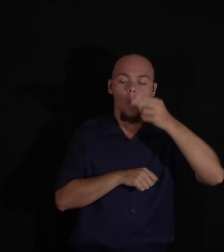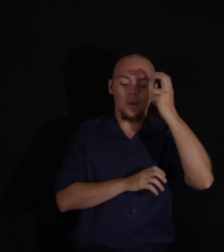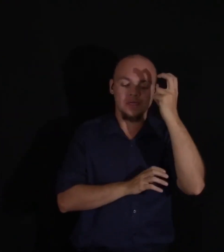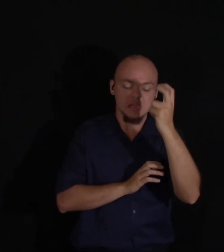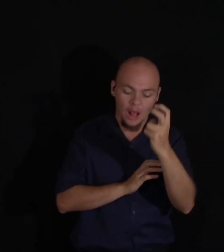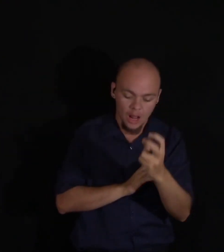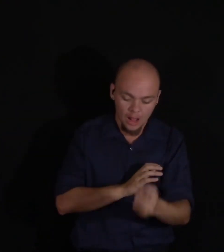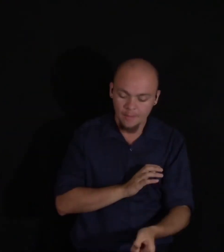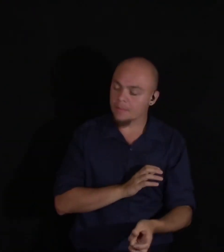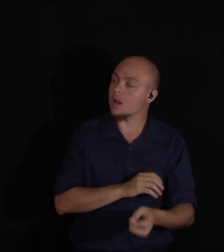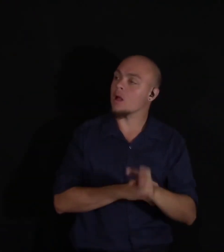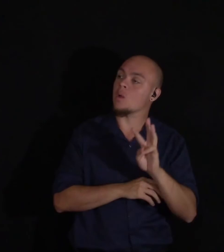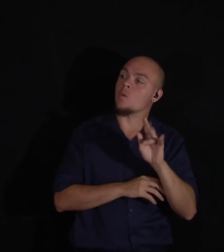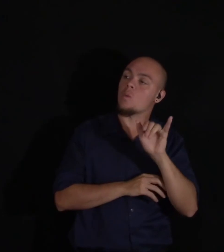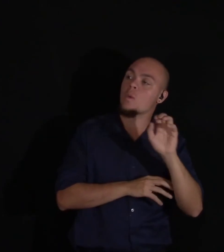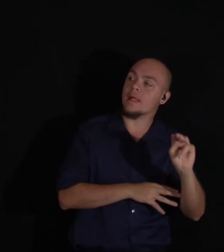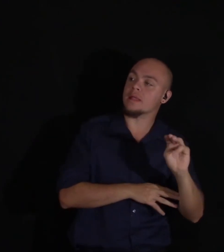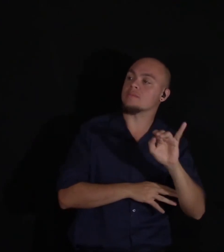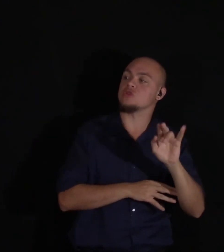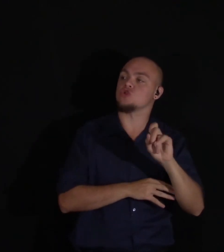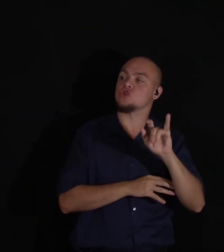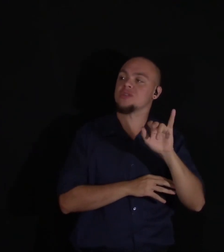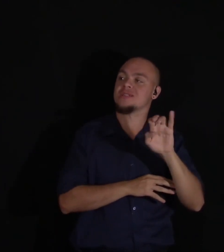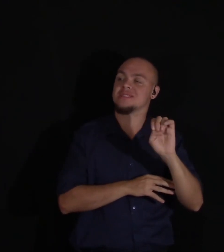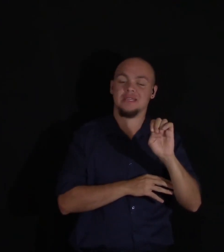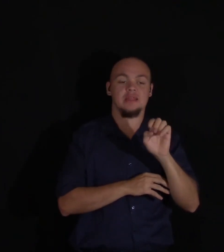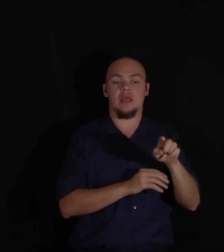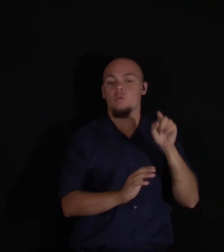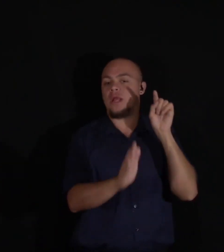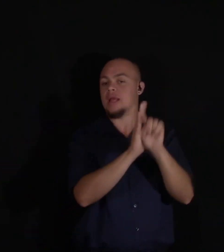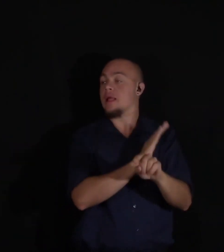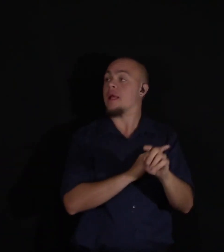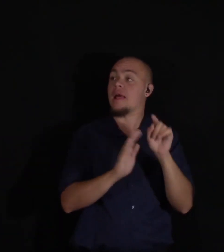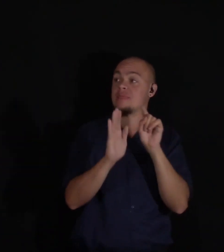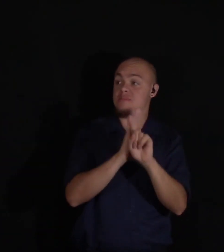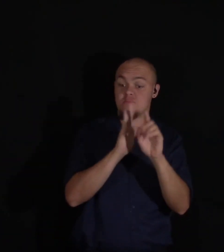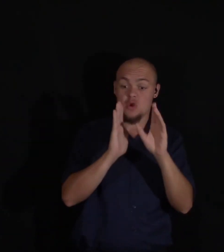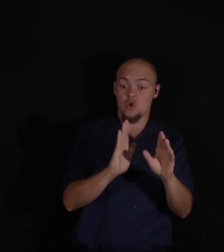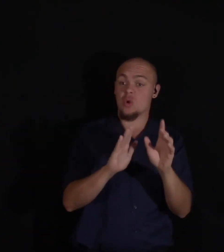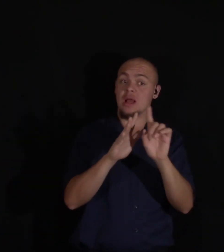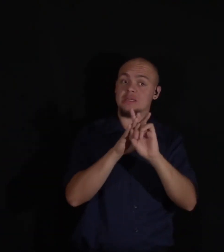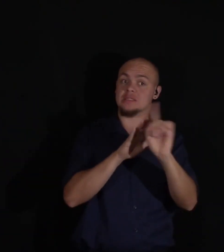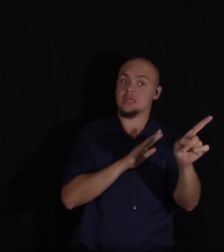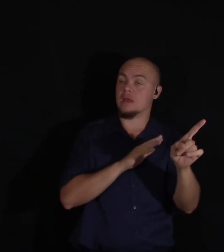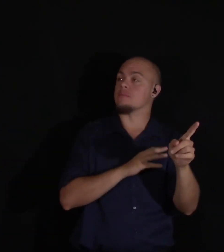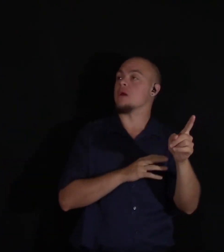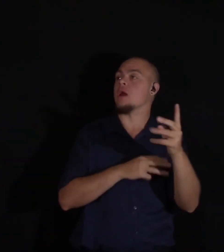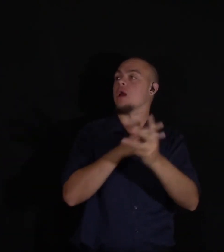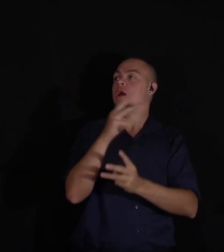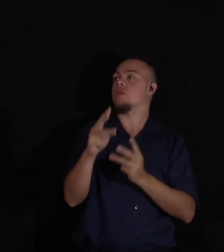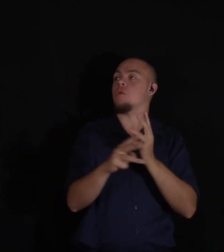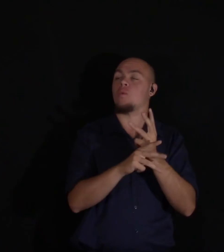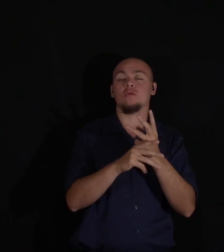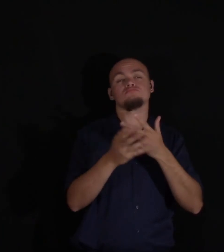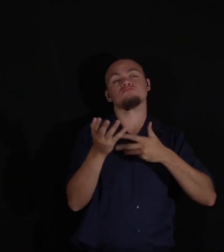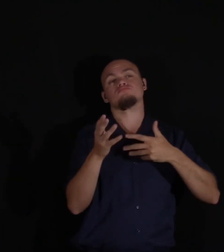William and Justine were assassinated, and the murderer escapes. He walks about the world free, and perhaps respected.